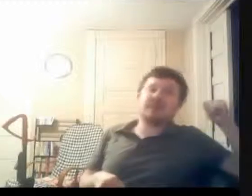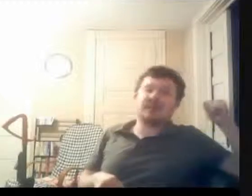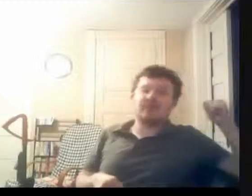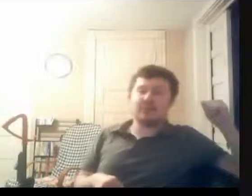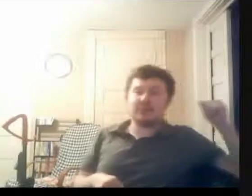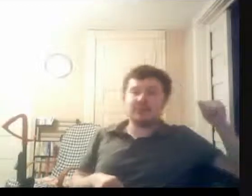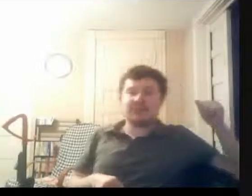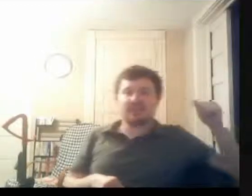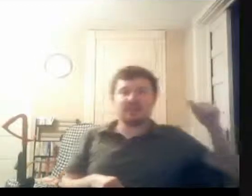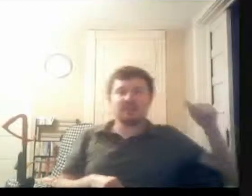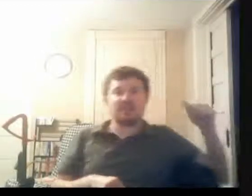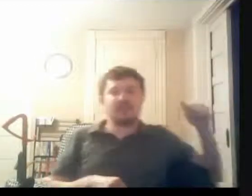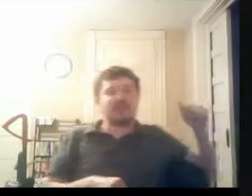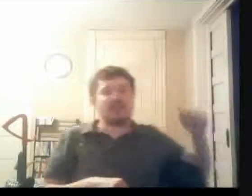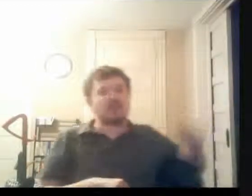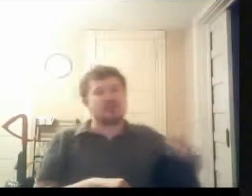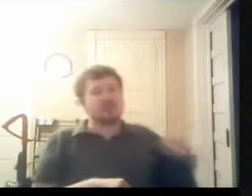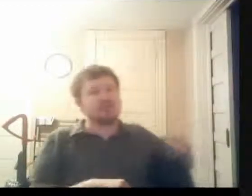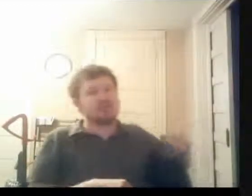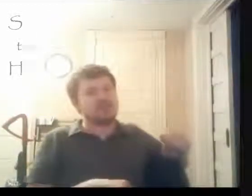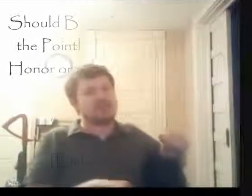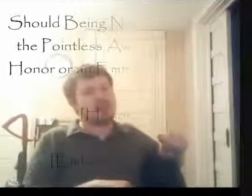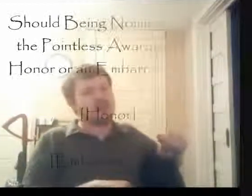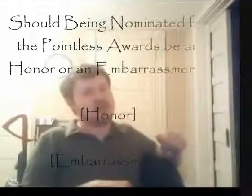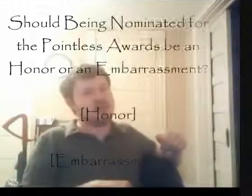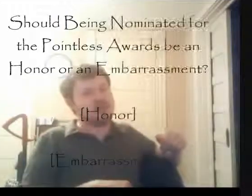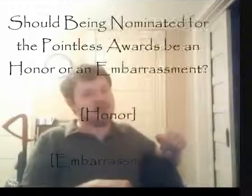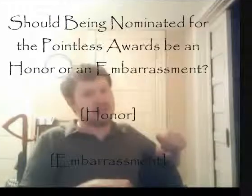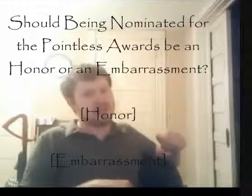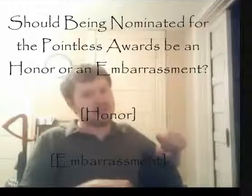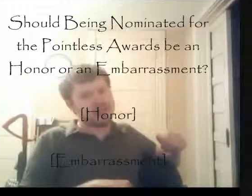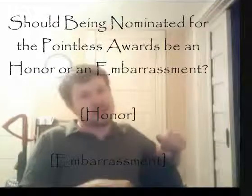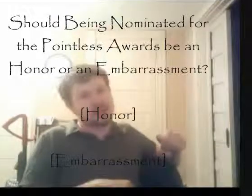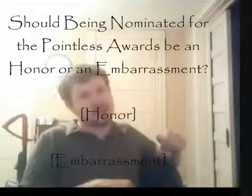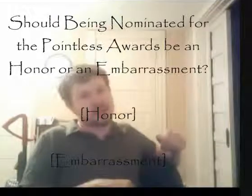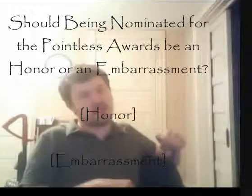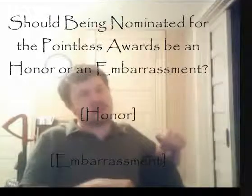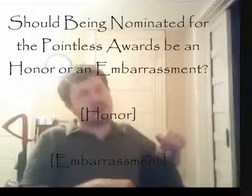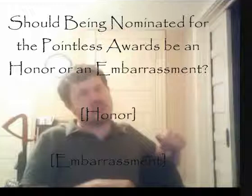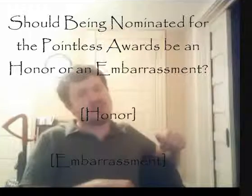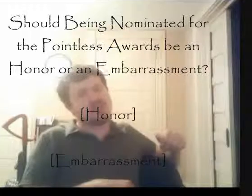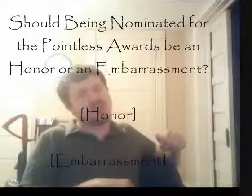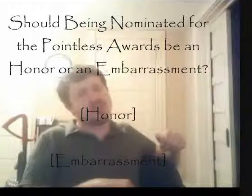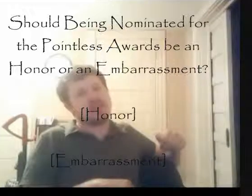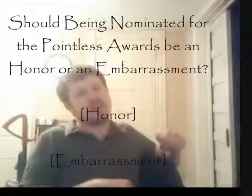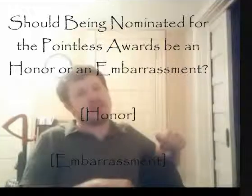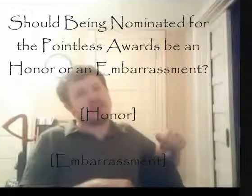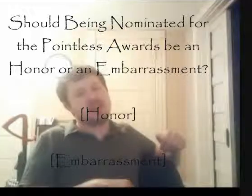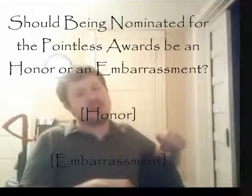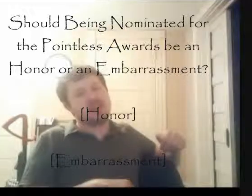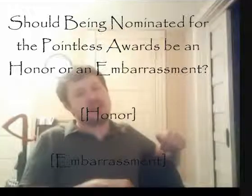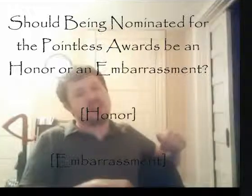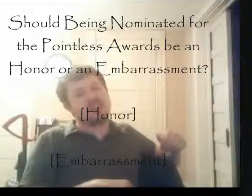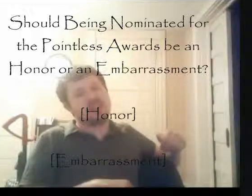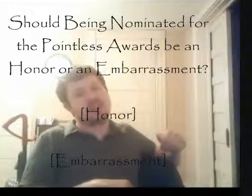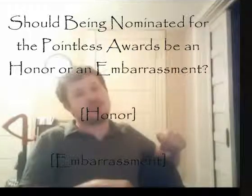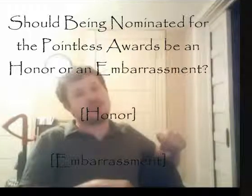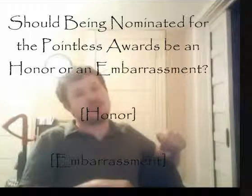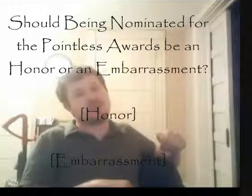categories. But here's the final category. The final category is, should being nominated and winning the Pointless Awards be